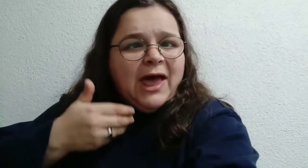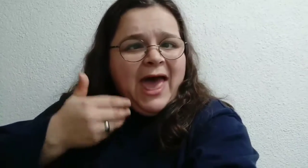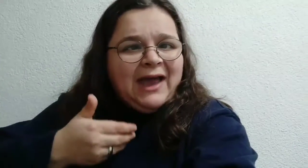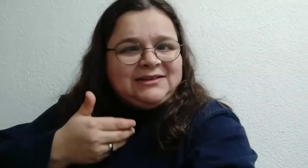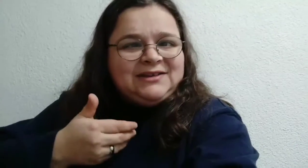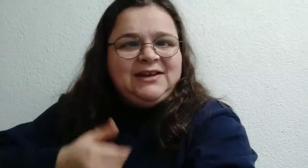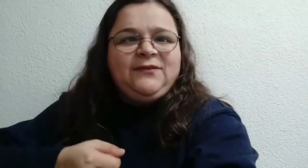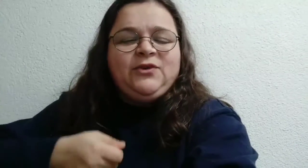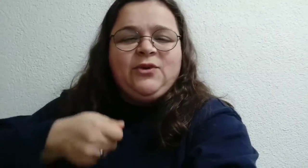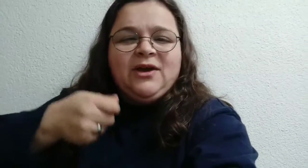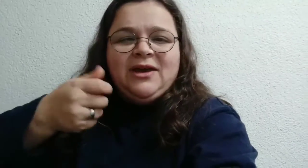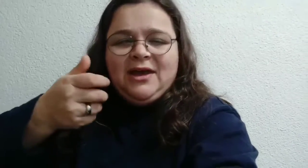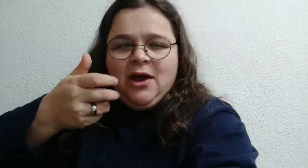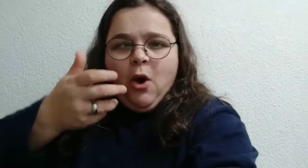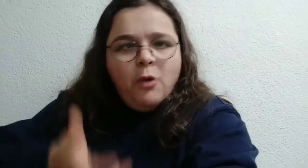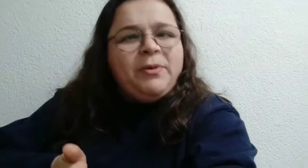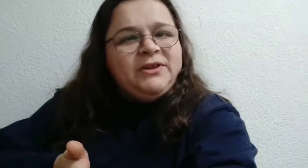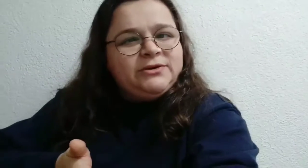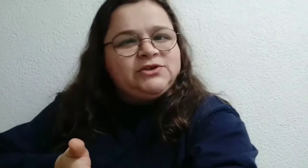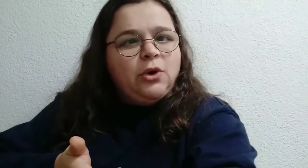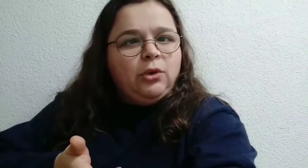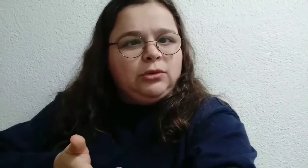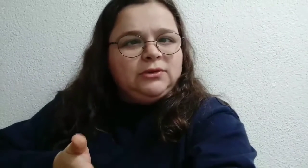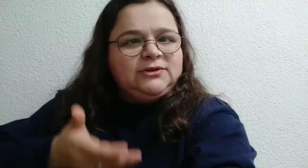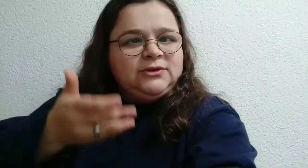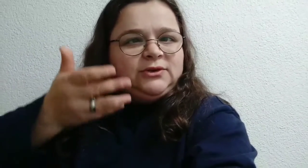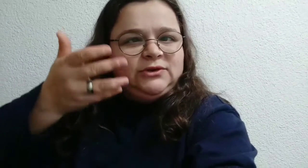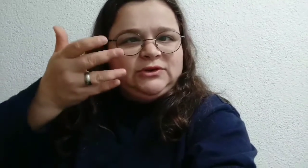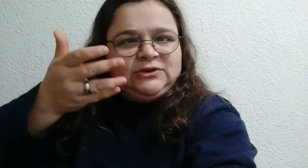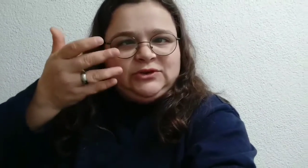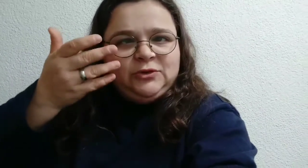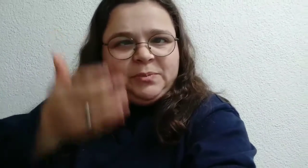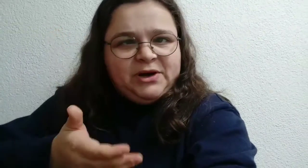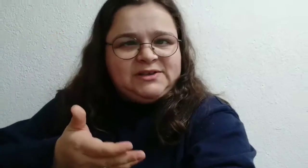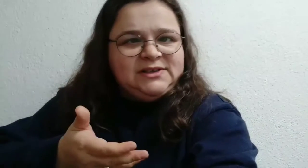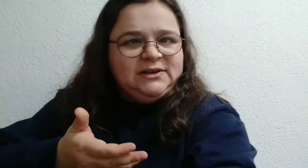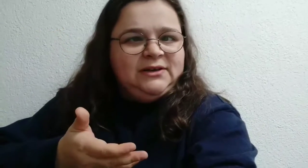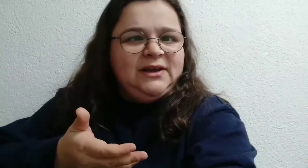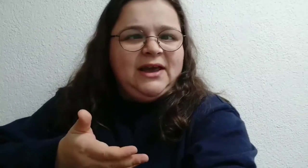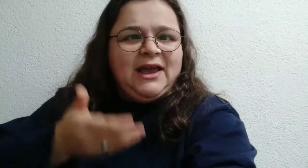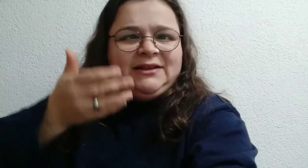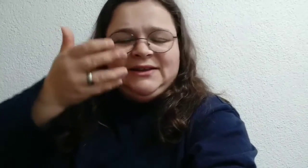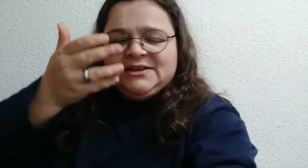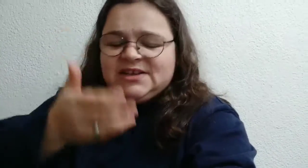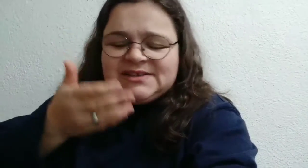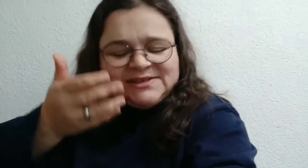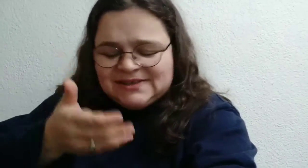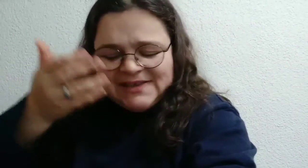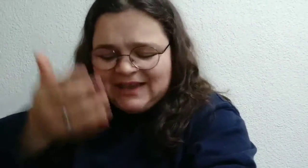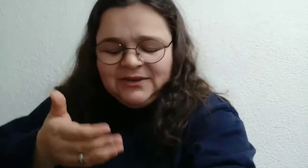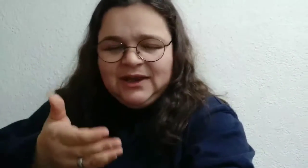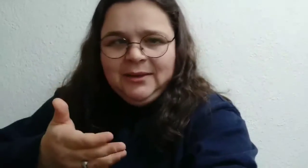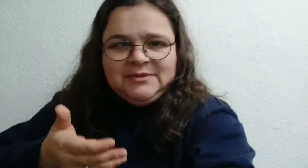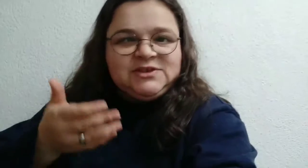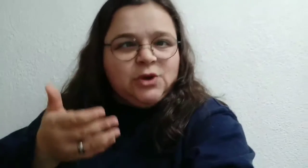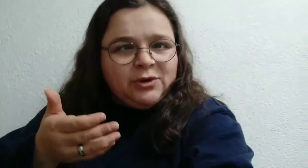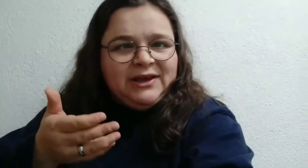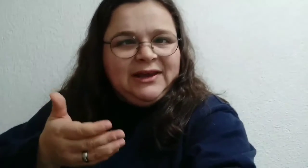act if you open your soul to the person and just say to him, sorry,